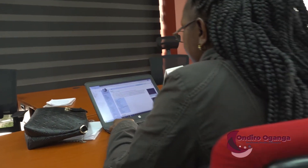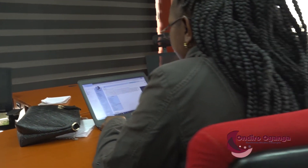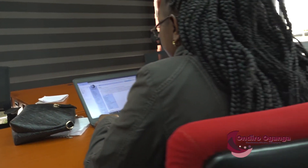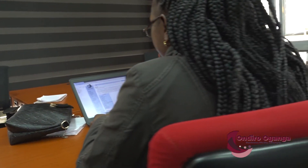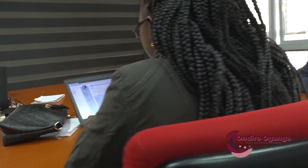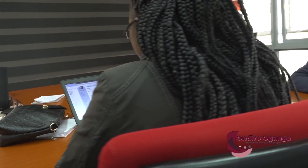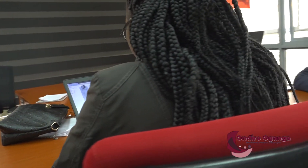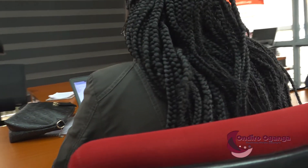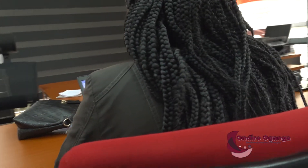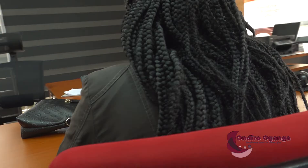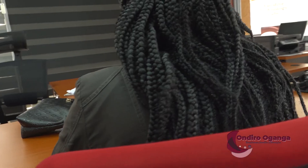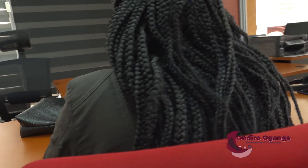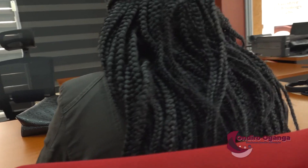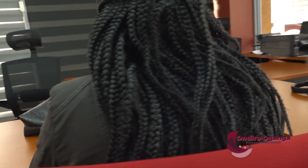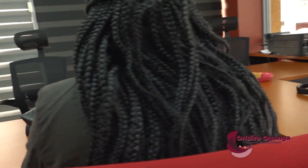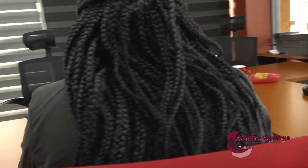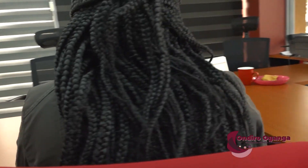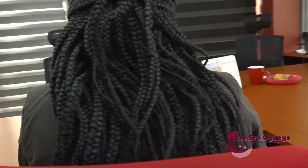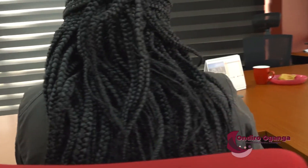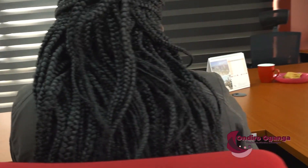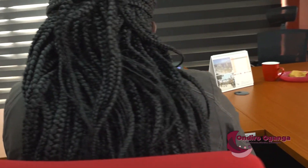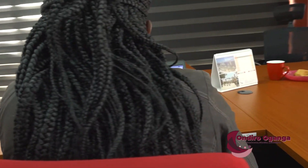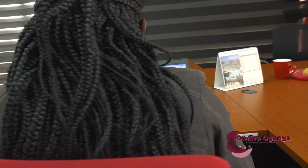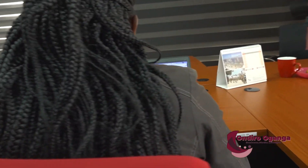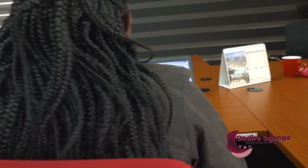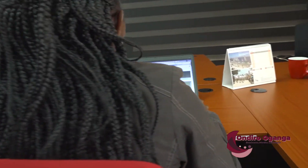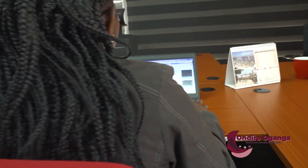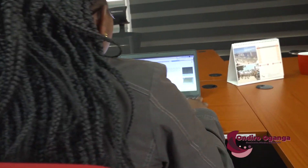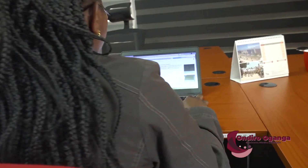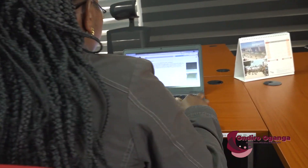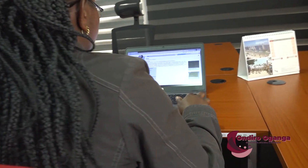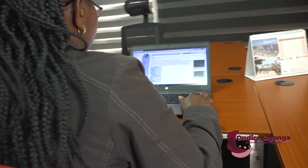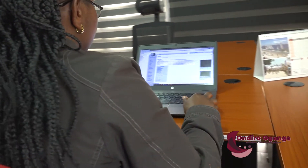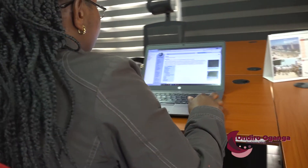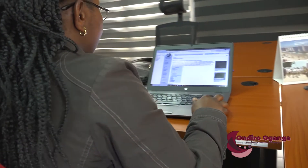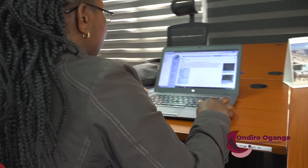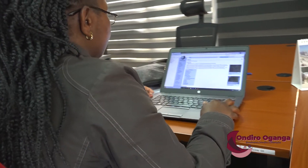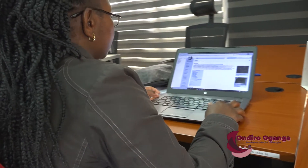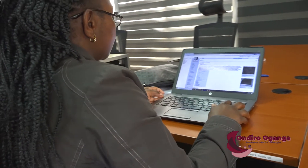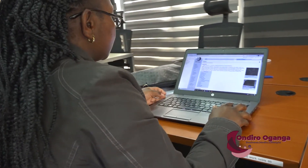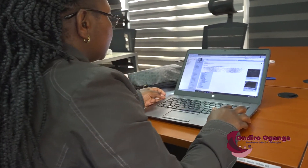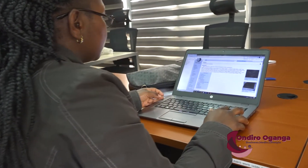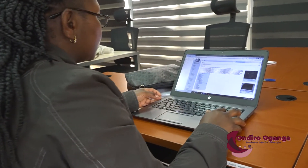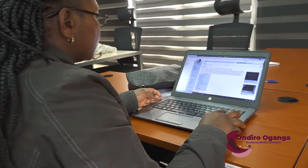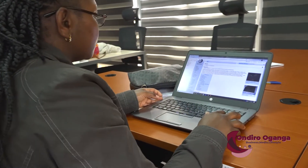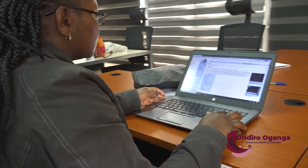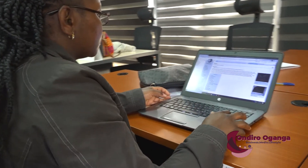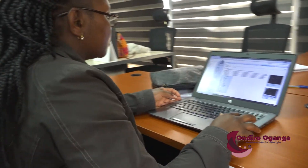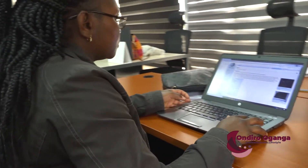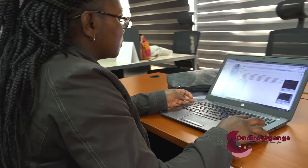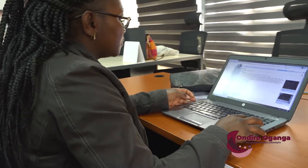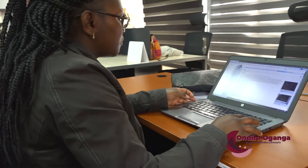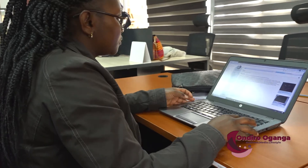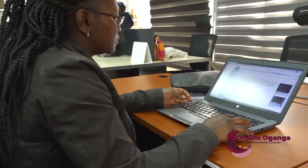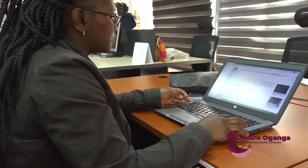more. And that's why we introduce them to technology. Even because when they go to college or